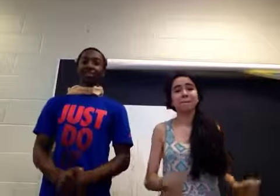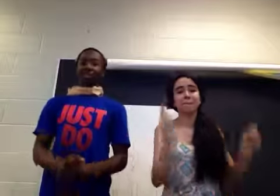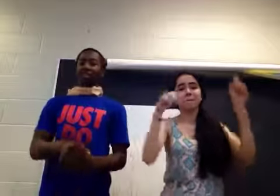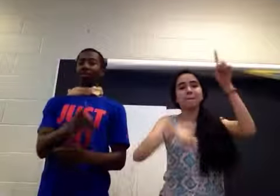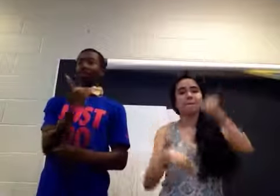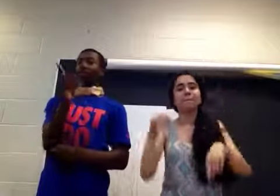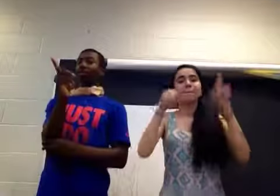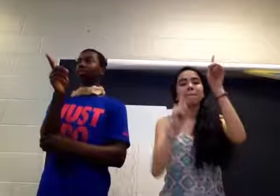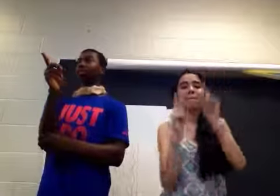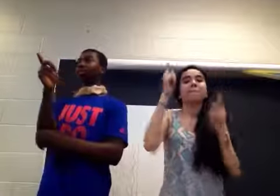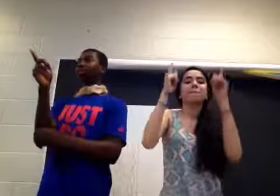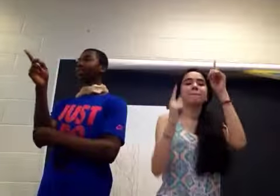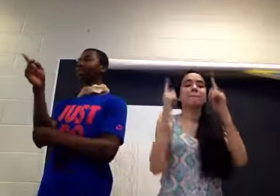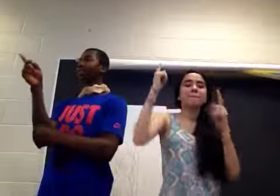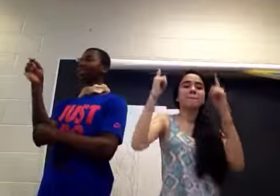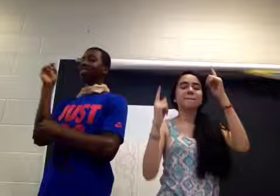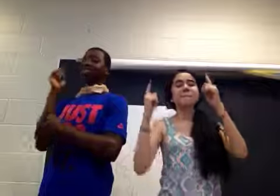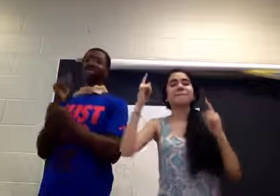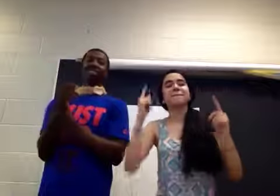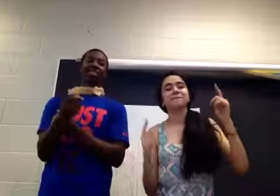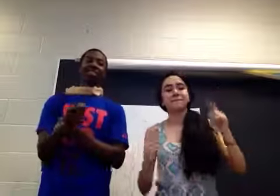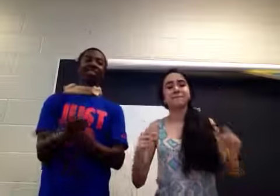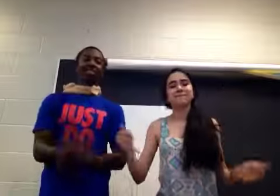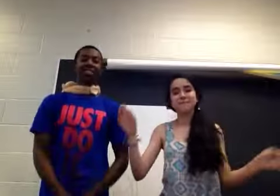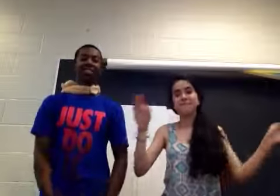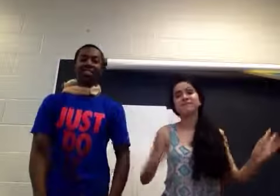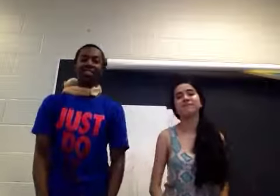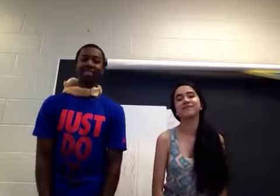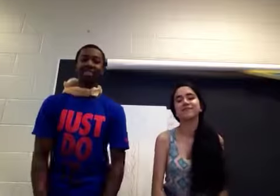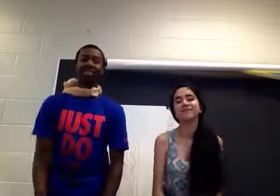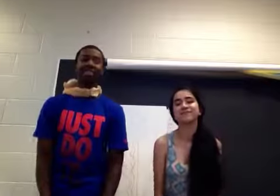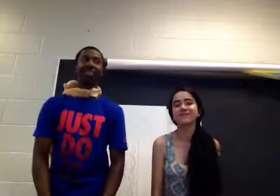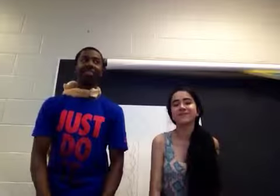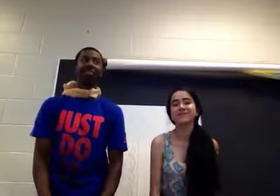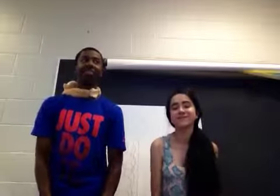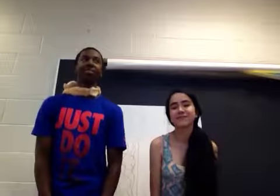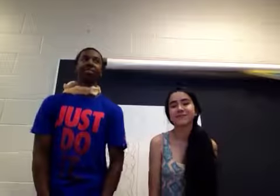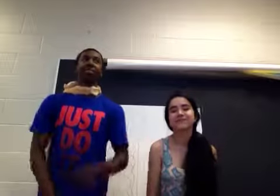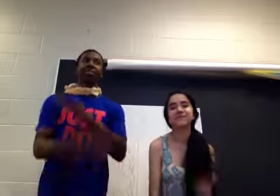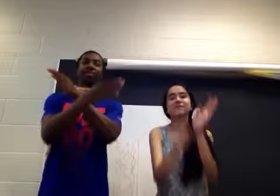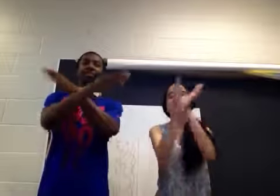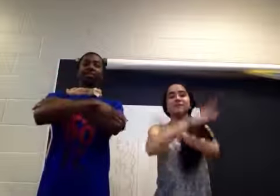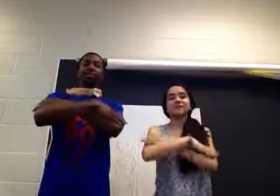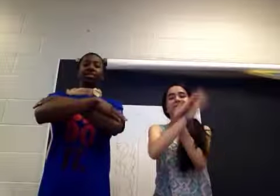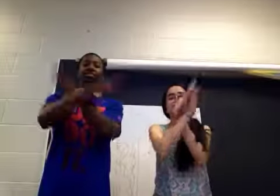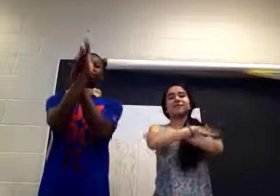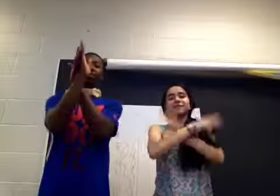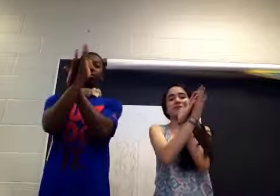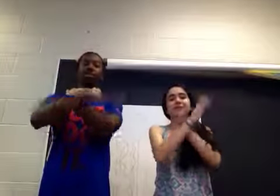the direction of natural selection